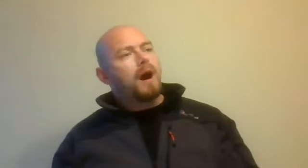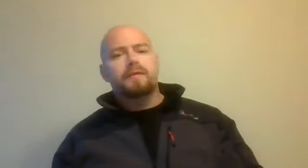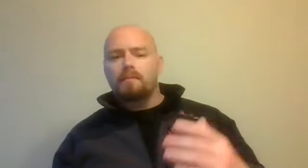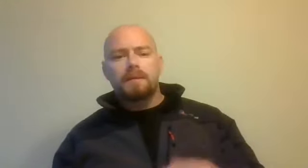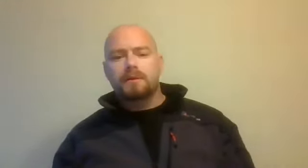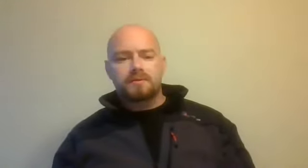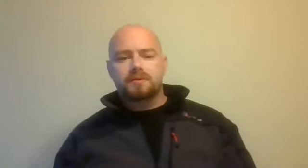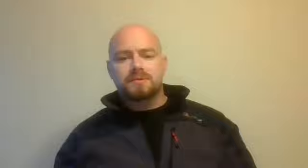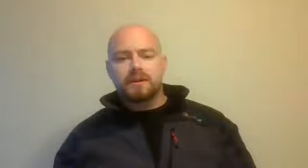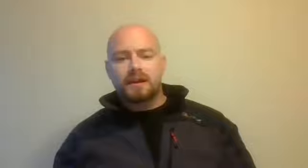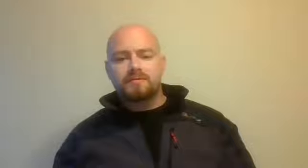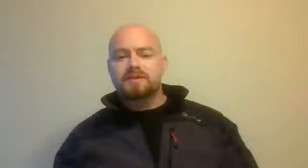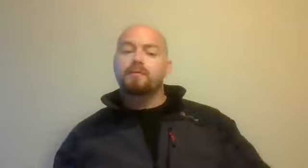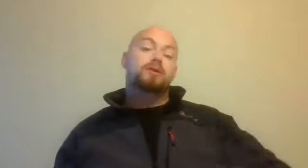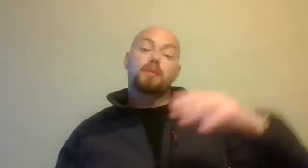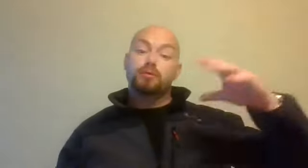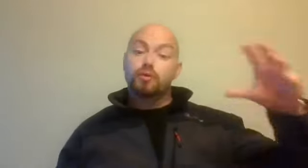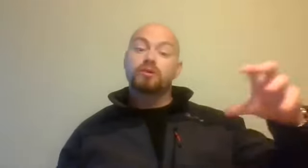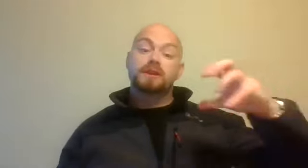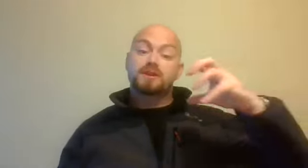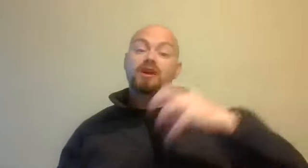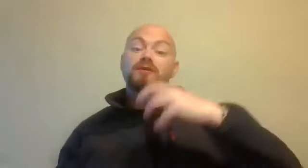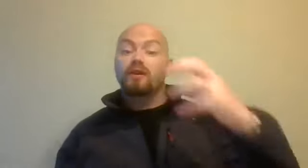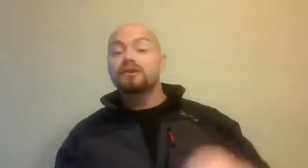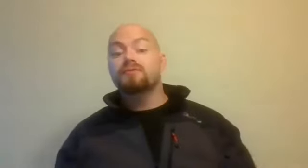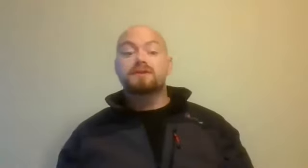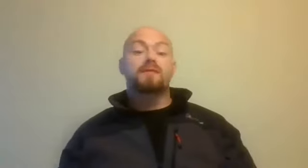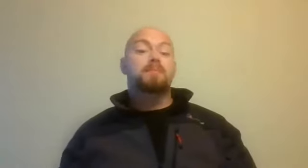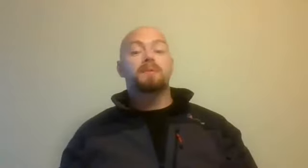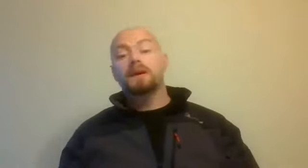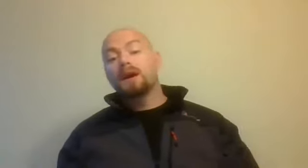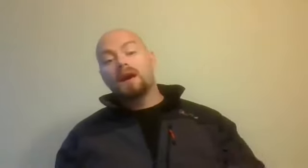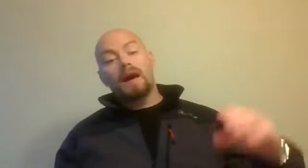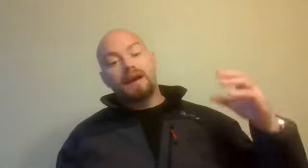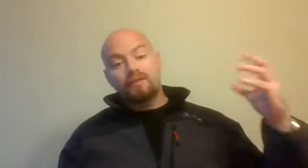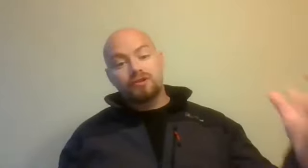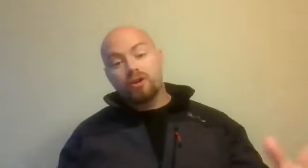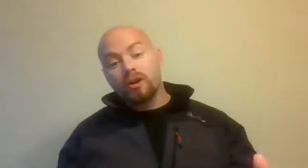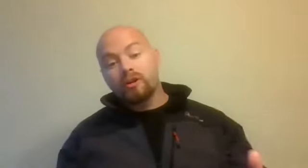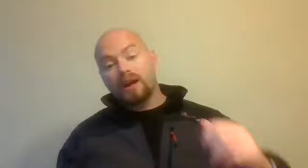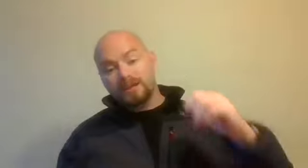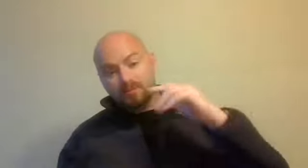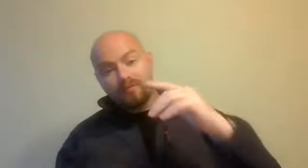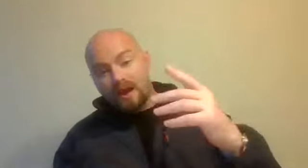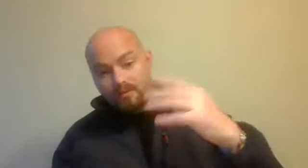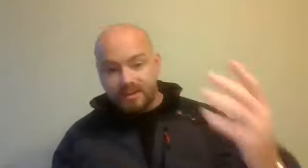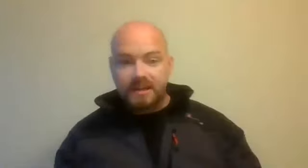I've got many, many reasons when comes to psychology of risk. You've gone to talk about new ones and the psychology of violence risk. You've got people like Gabriel Schneider and his resilience.